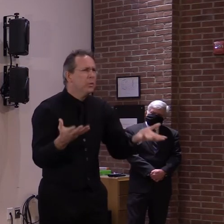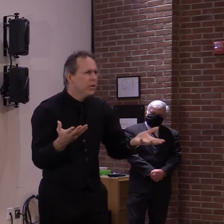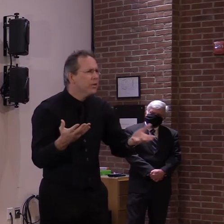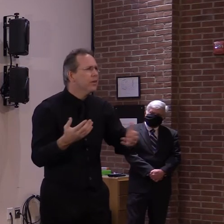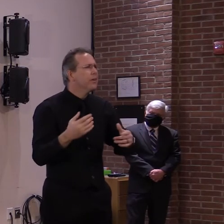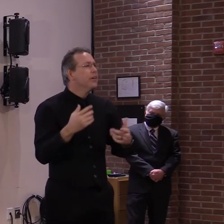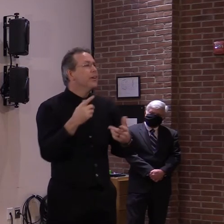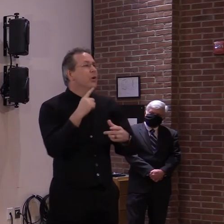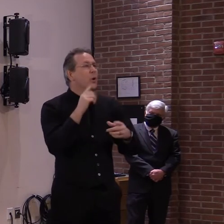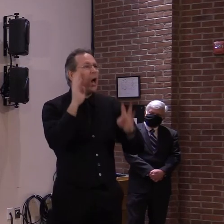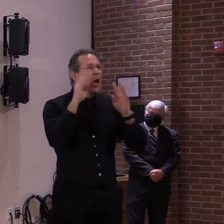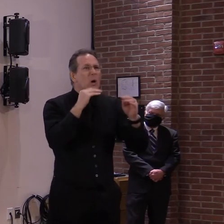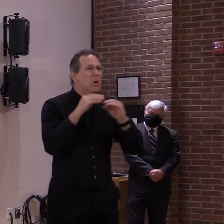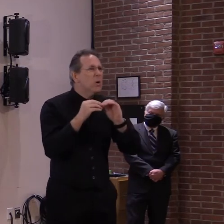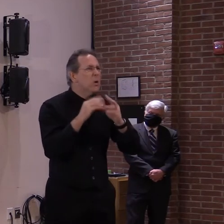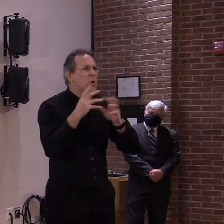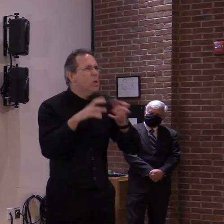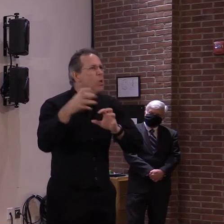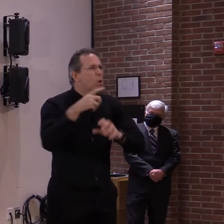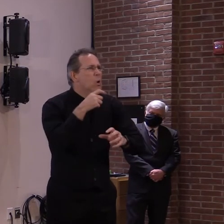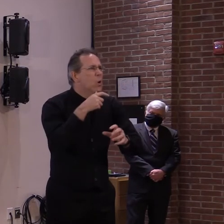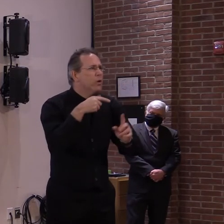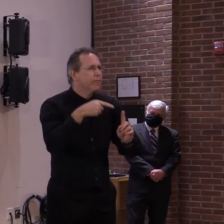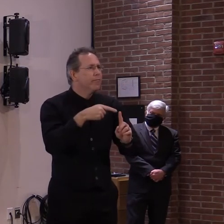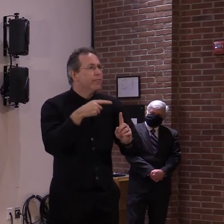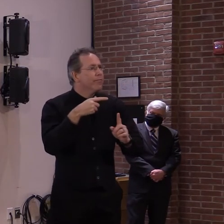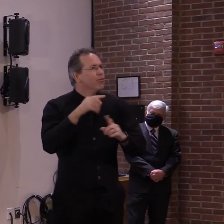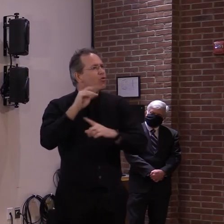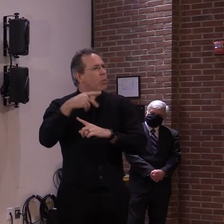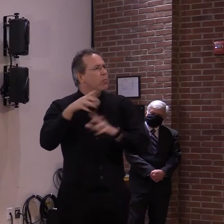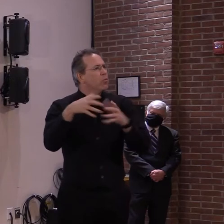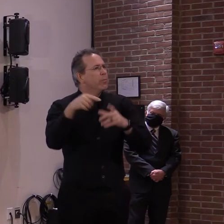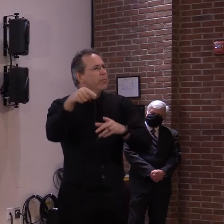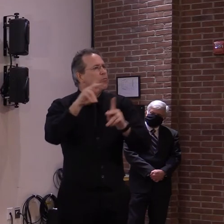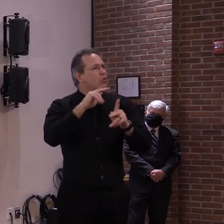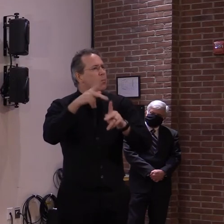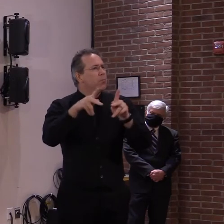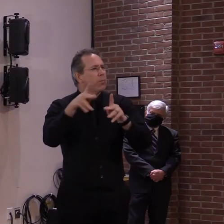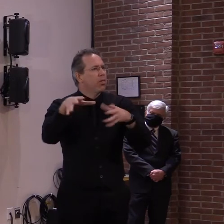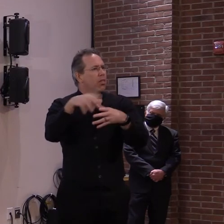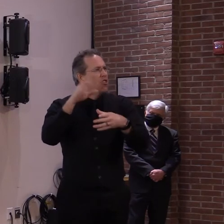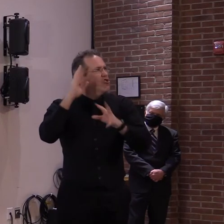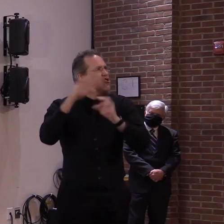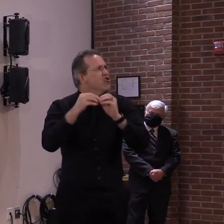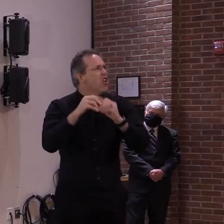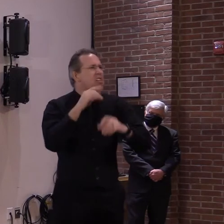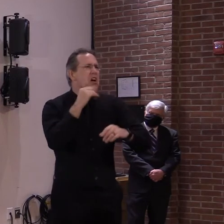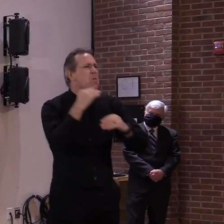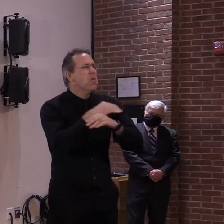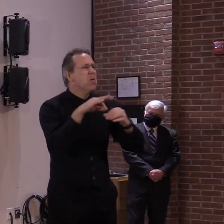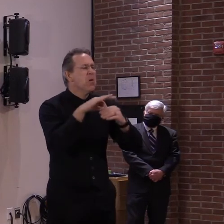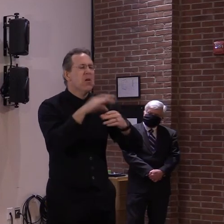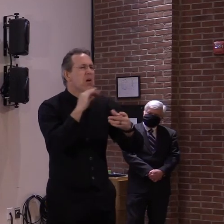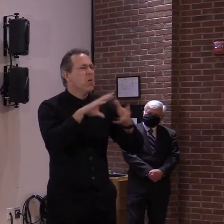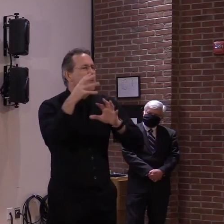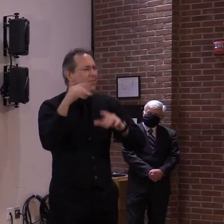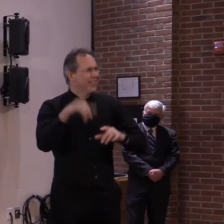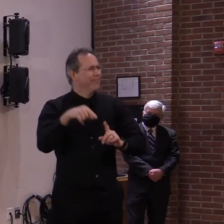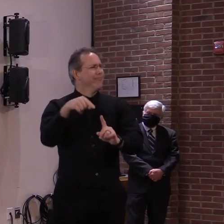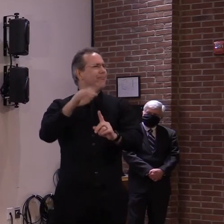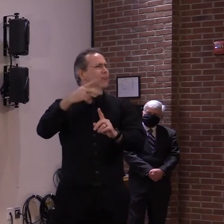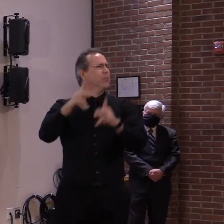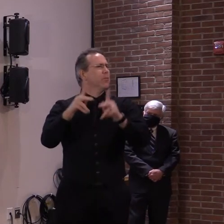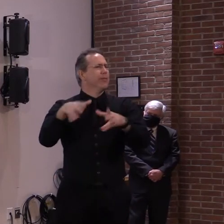uh, to continue to be president. So, uh, that isn't my belief. I, I don't believe, uh, uh, I,